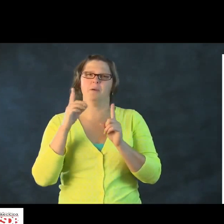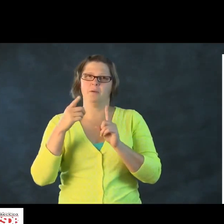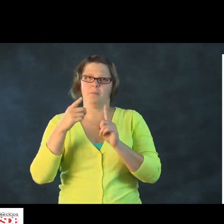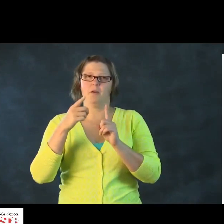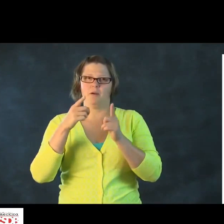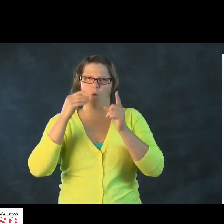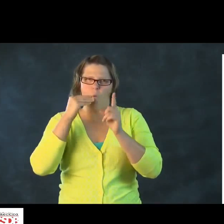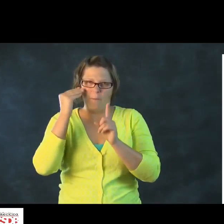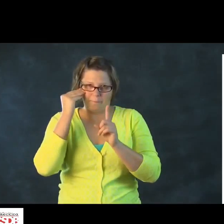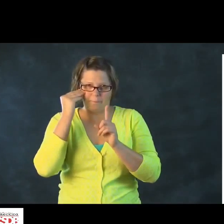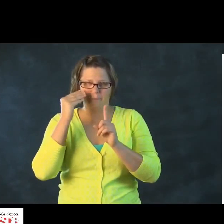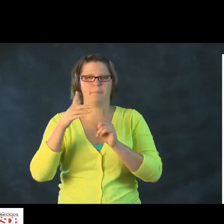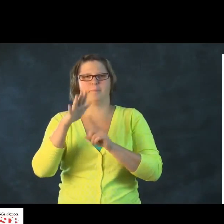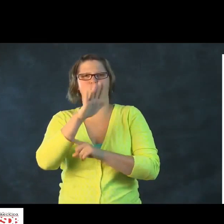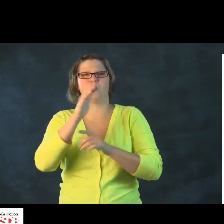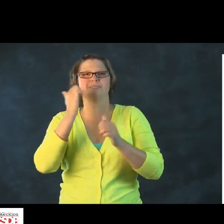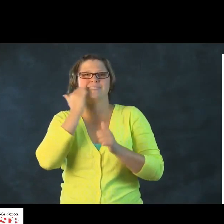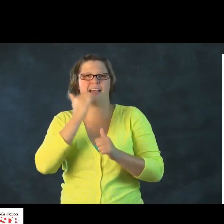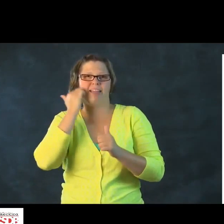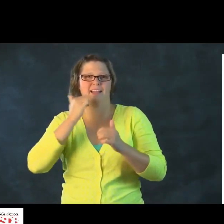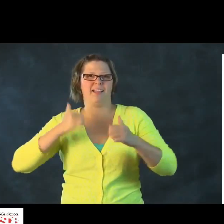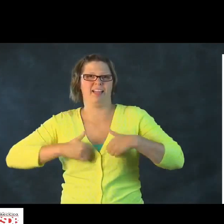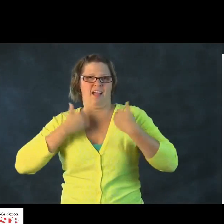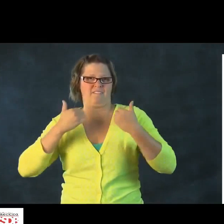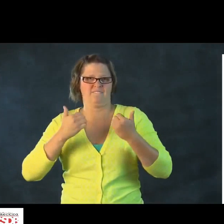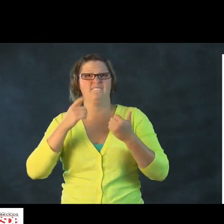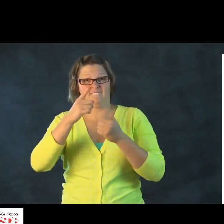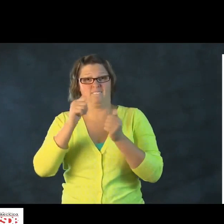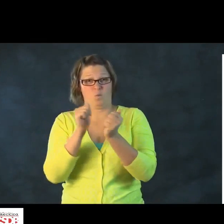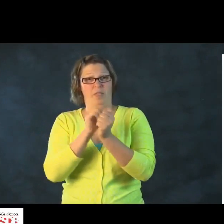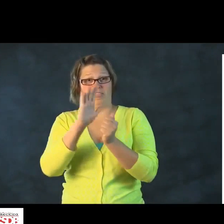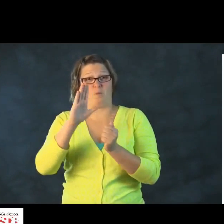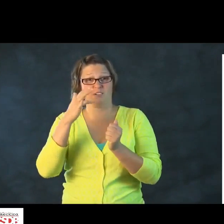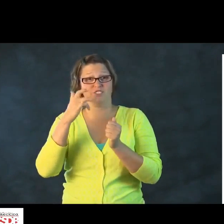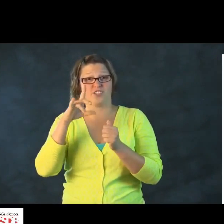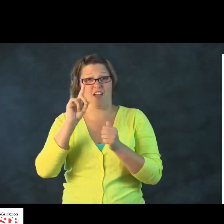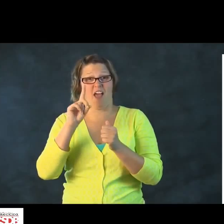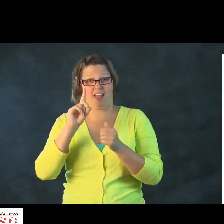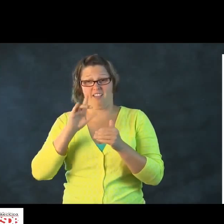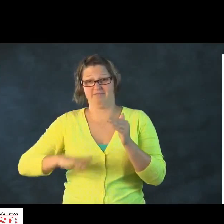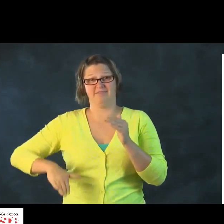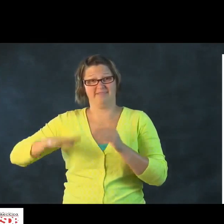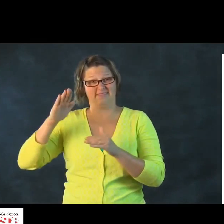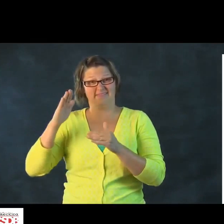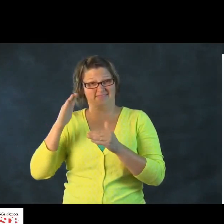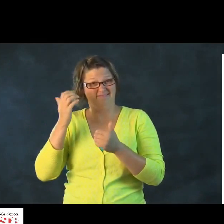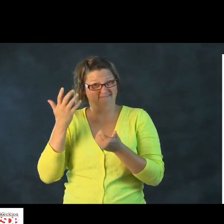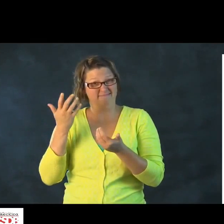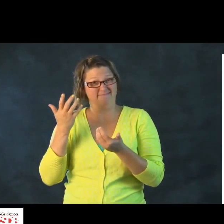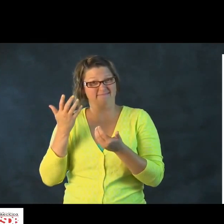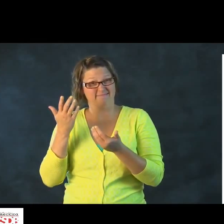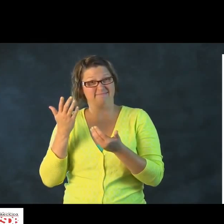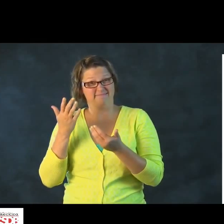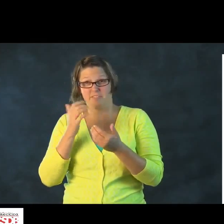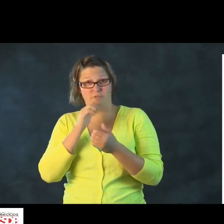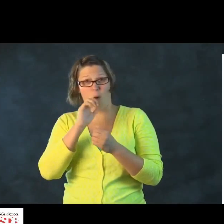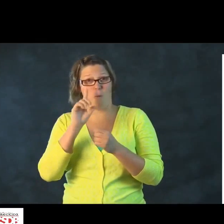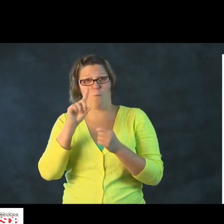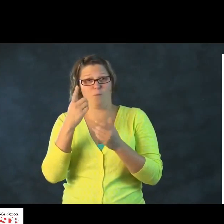talking about school. We're strictly looking at the home environment. What takes place in your daily life with your child?